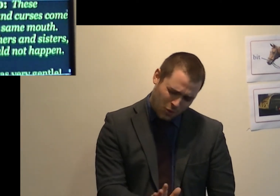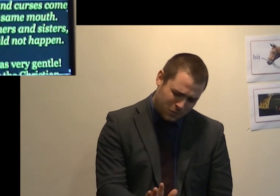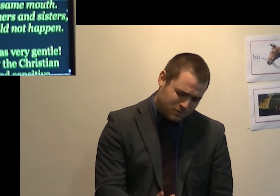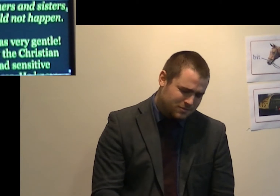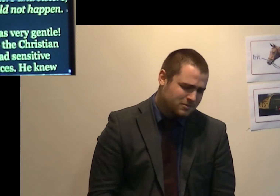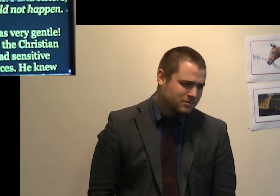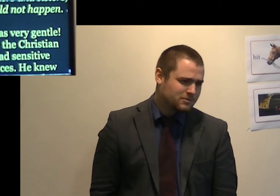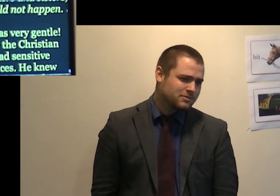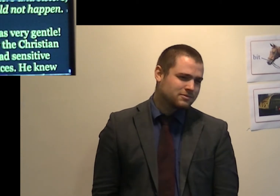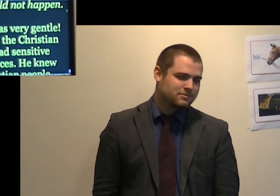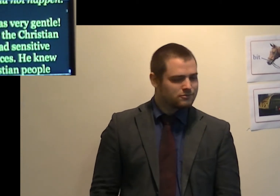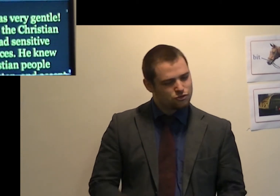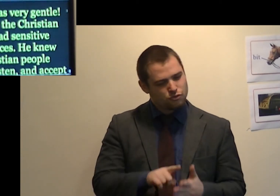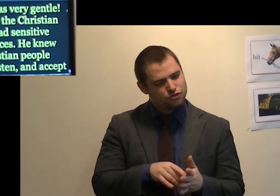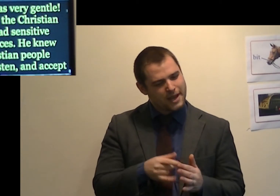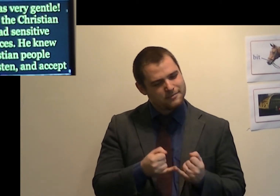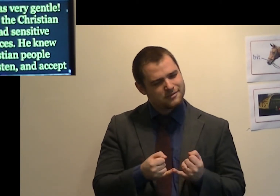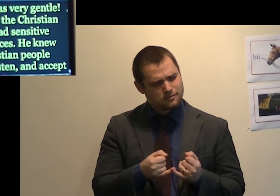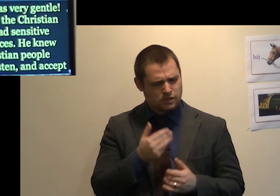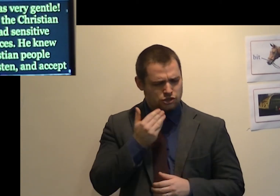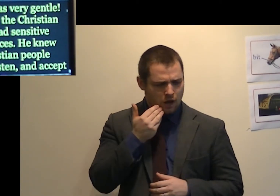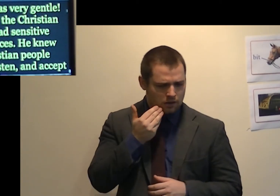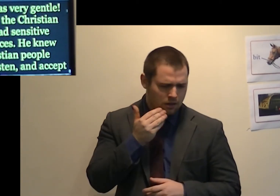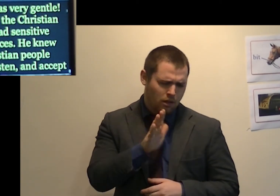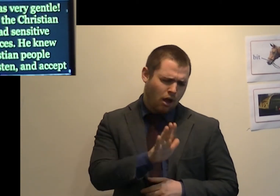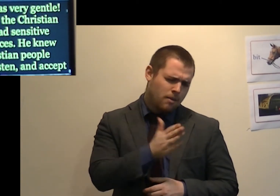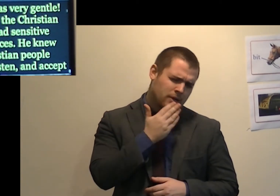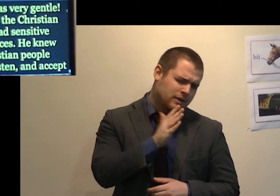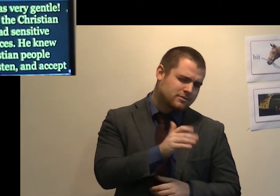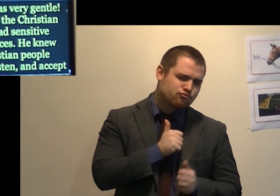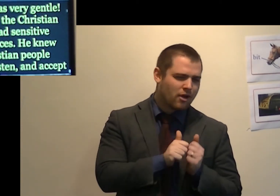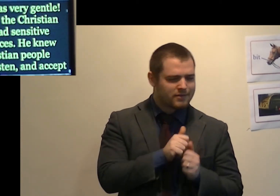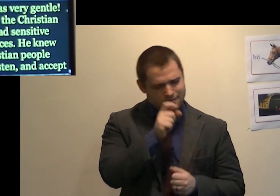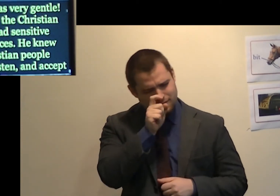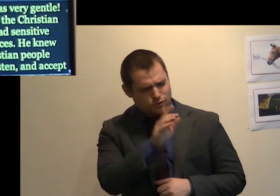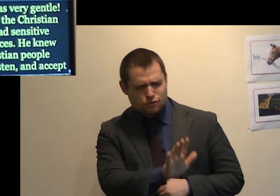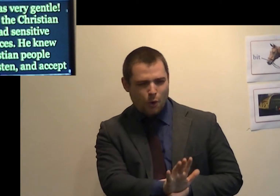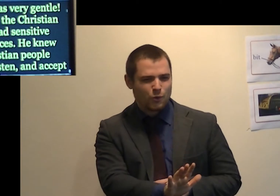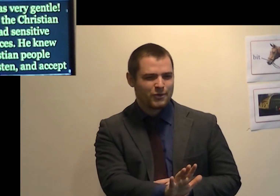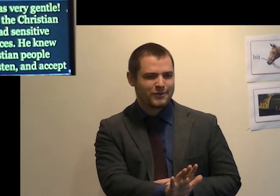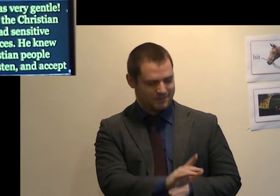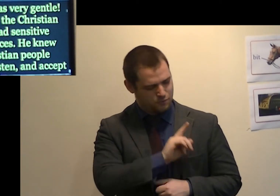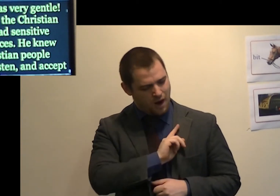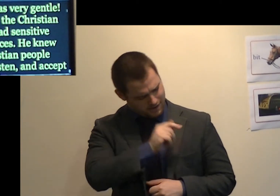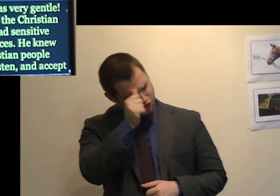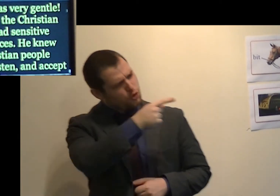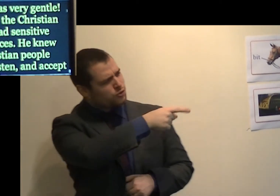James was very gentle. He knew the Christian people. He sensitive